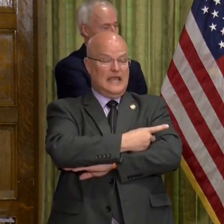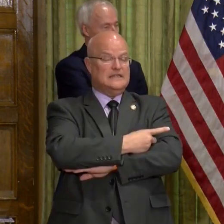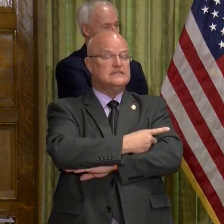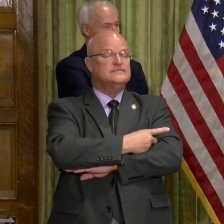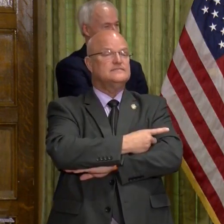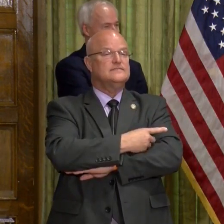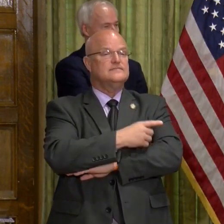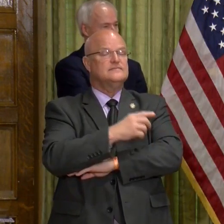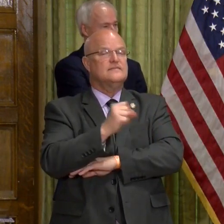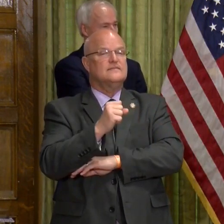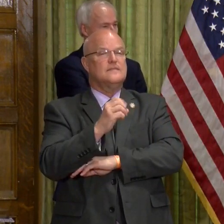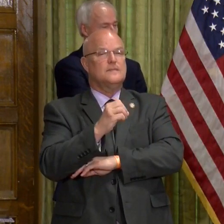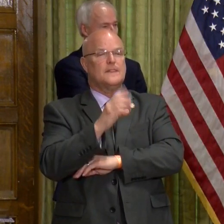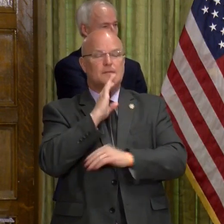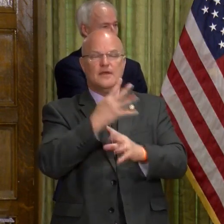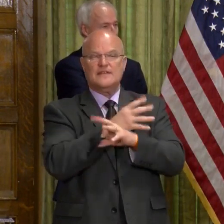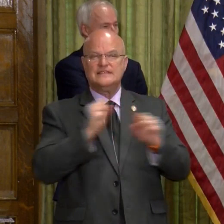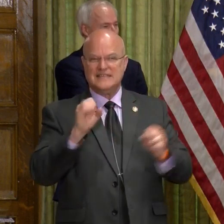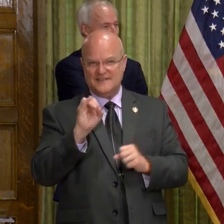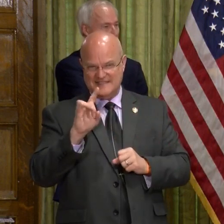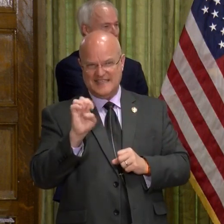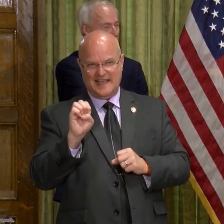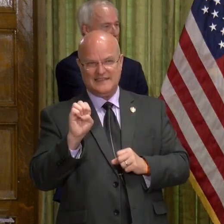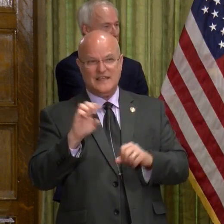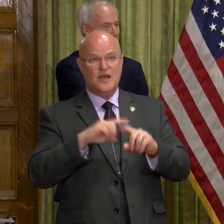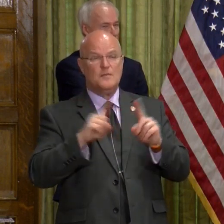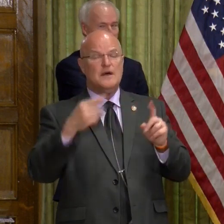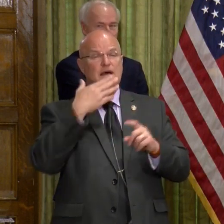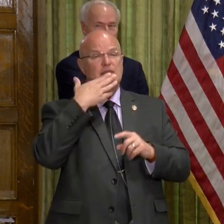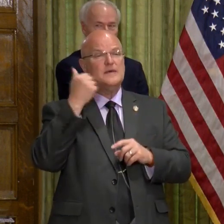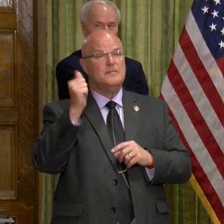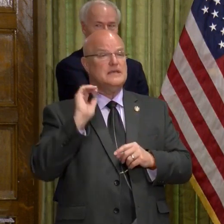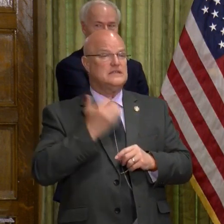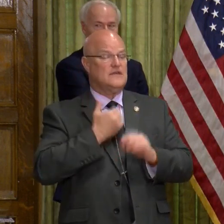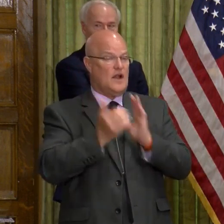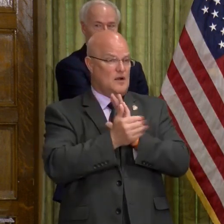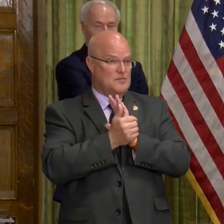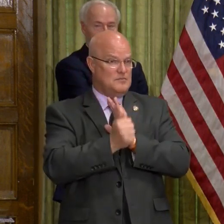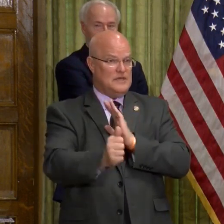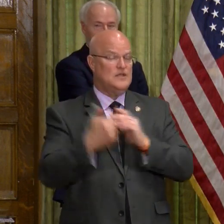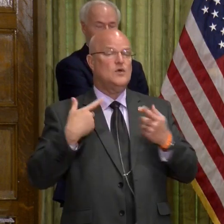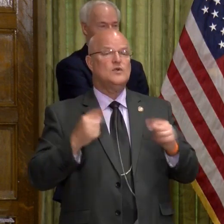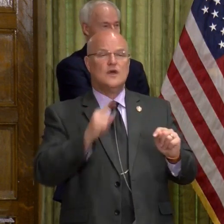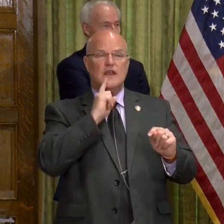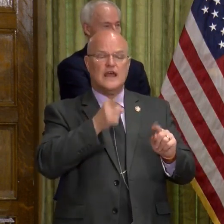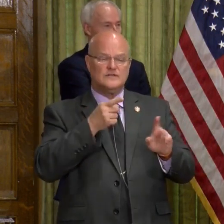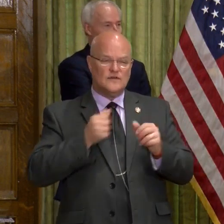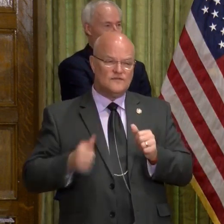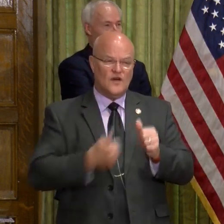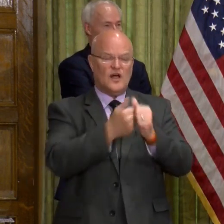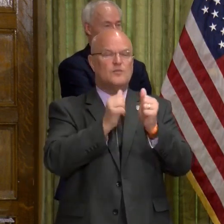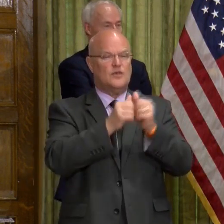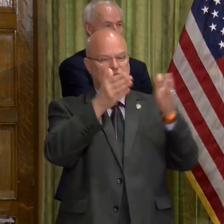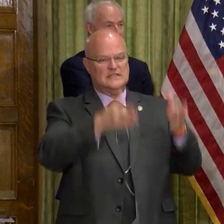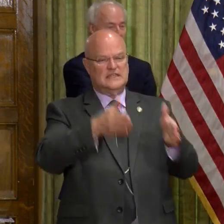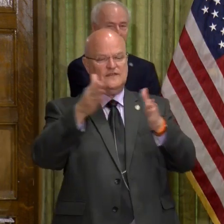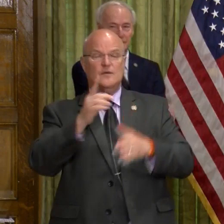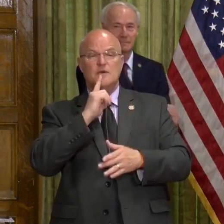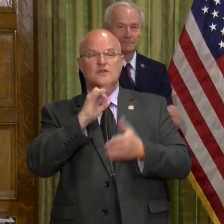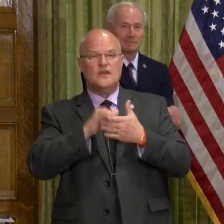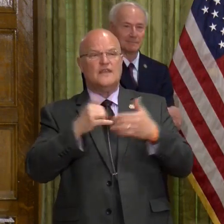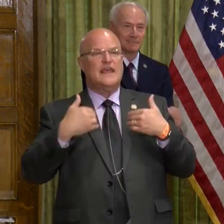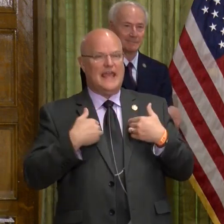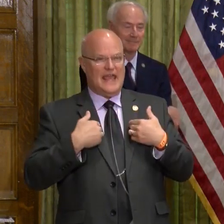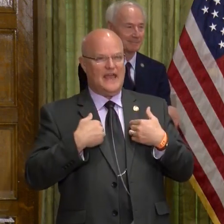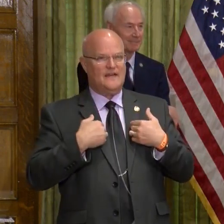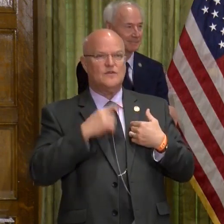just to be on the safe side. But to the best of our ability, we're trying to actually follow up with those individuals and make sure that